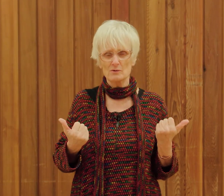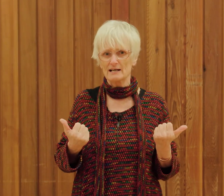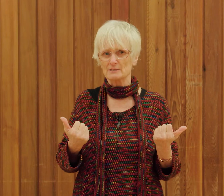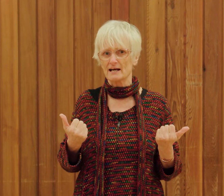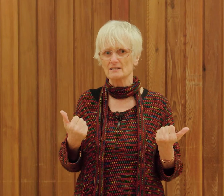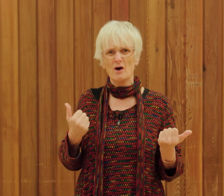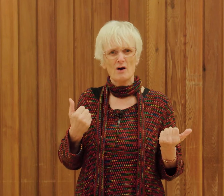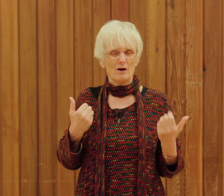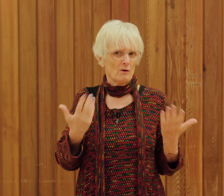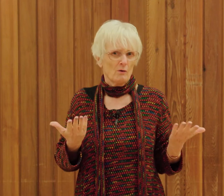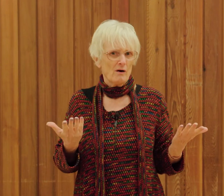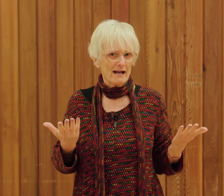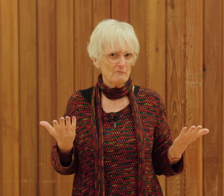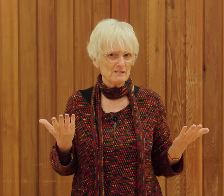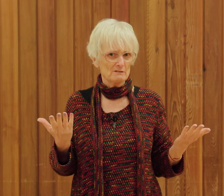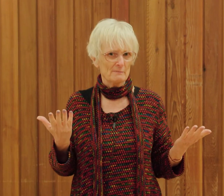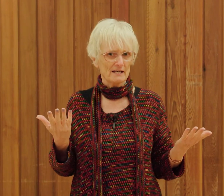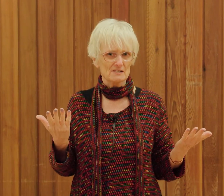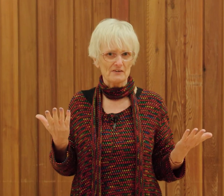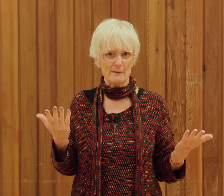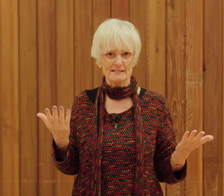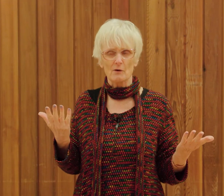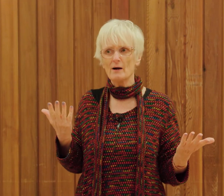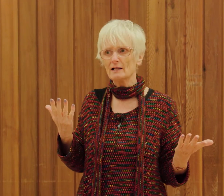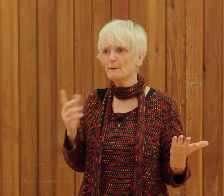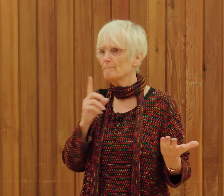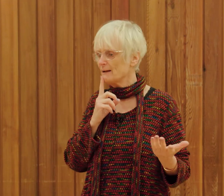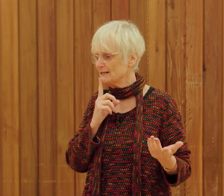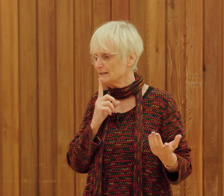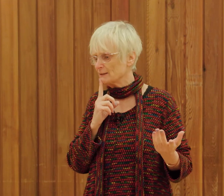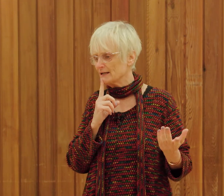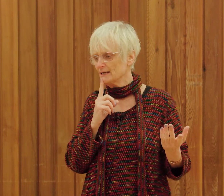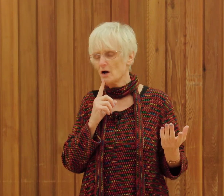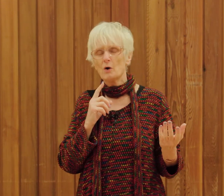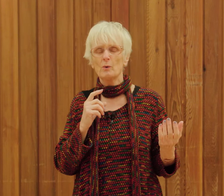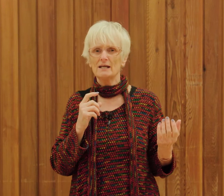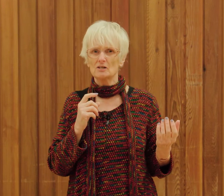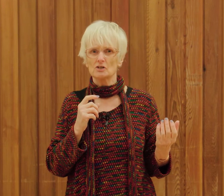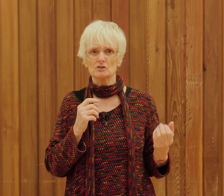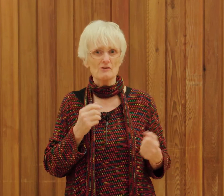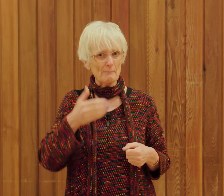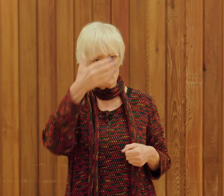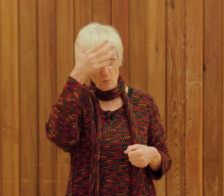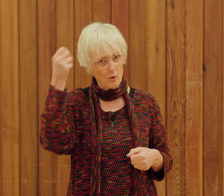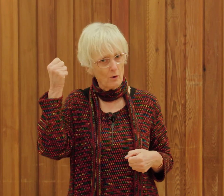outside what can we do to make us feel better well maybe we could wrap up warm